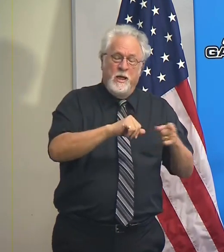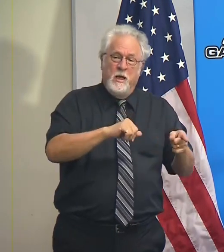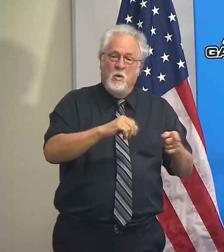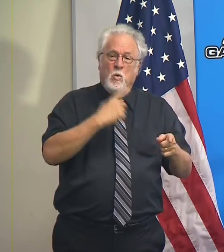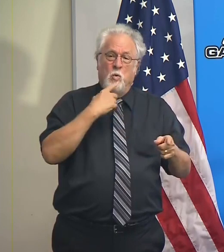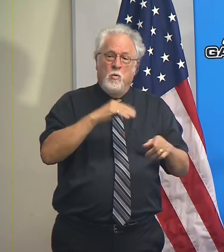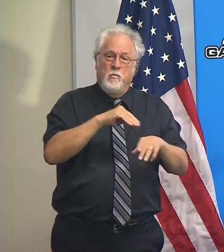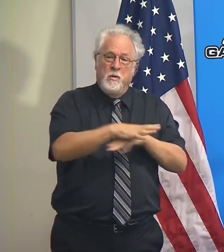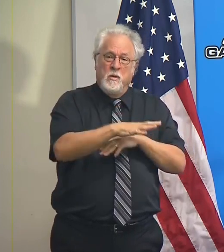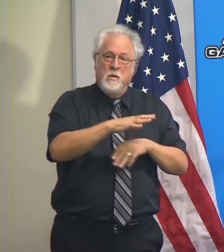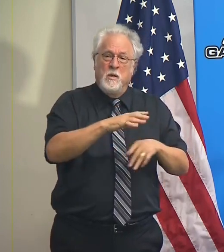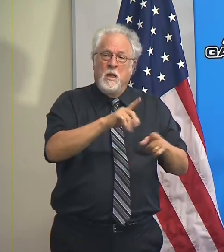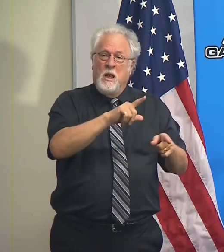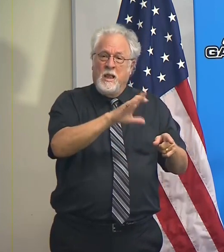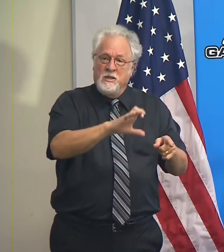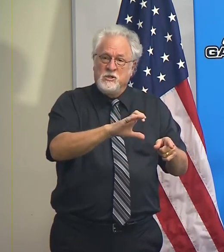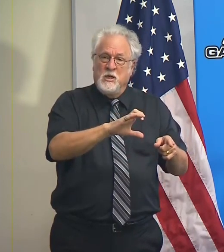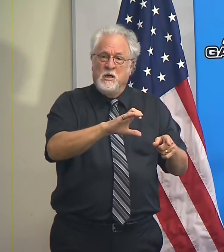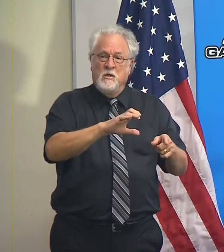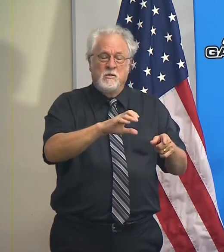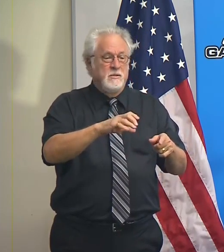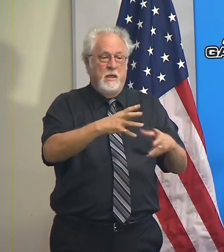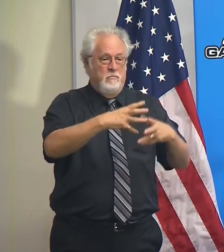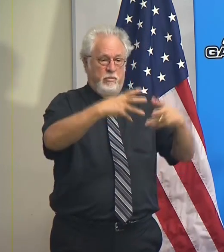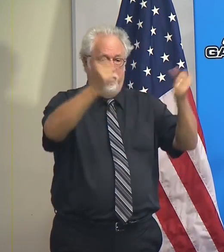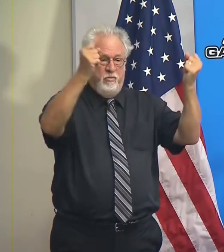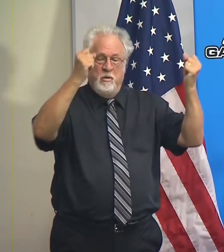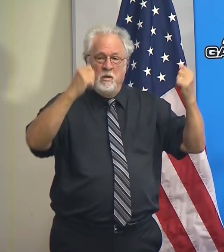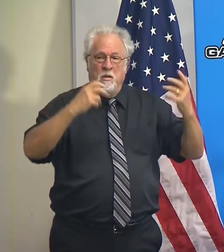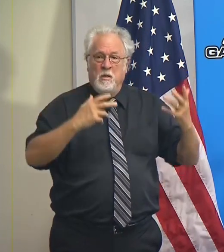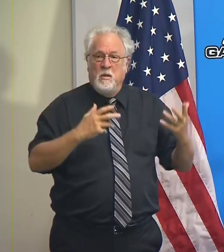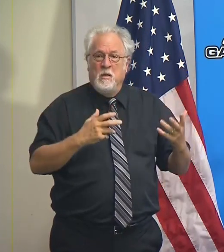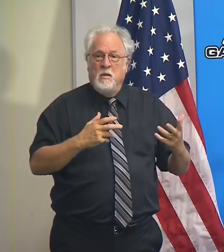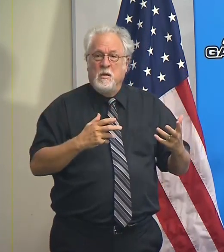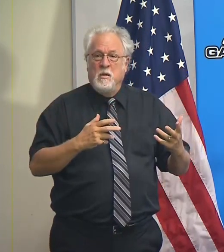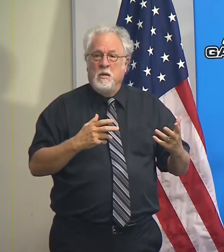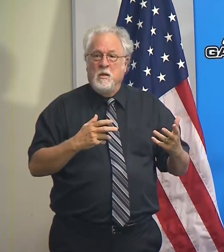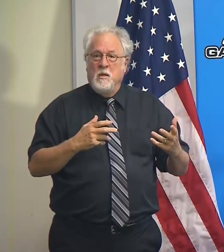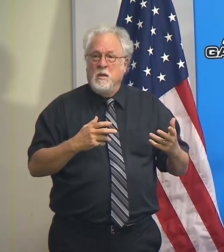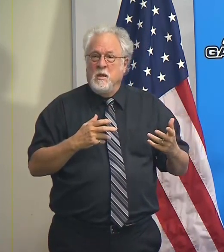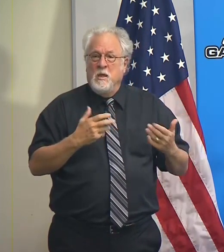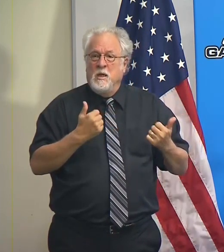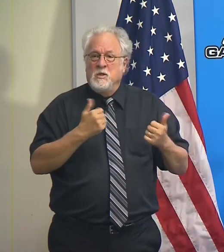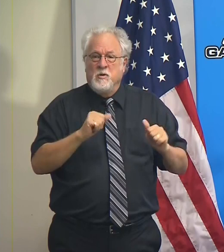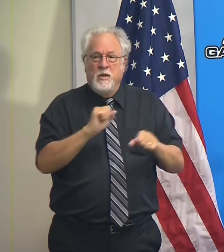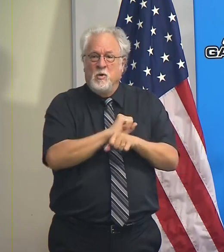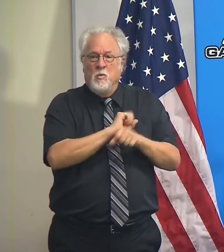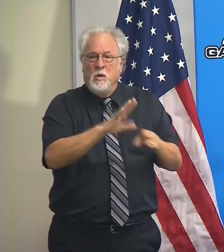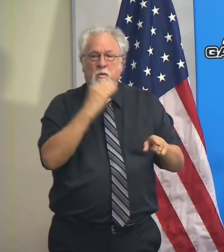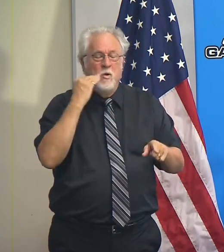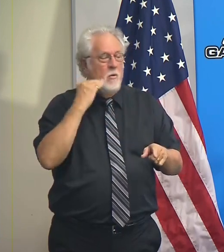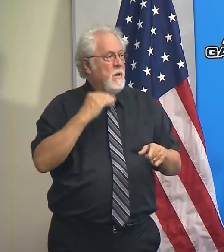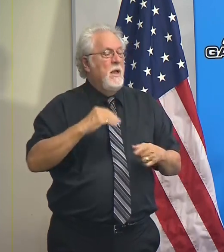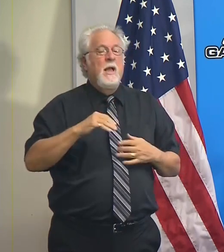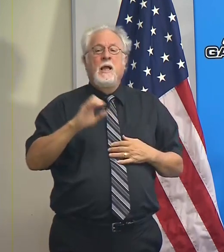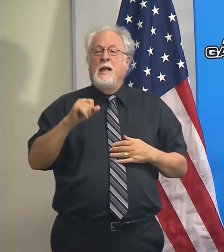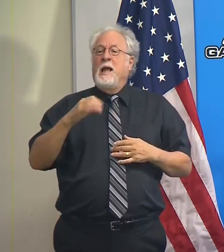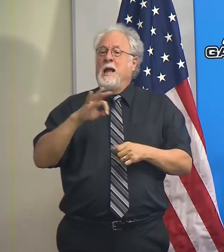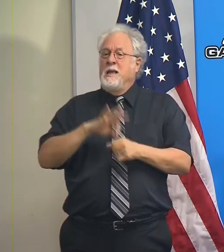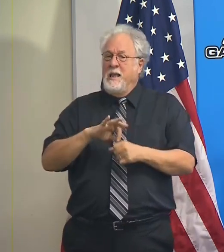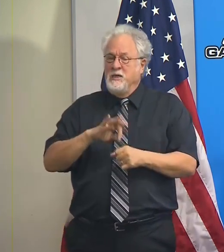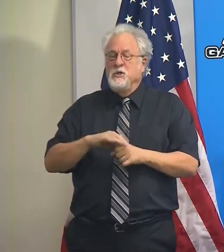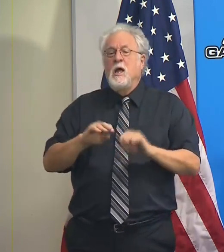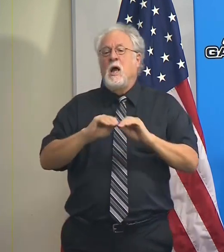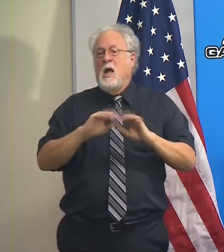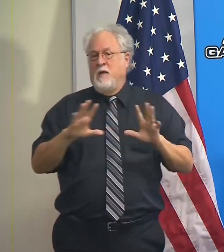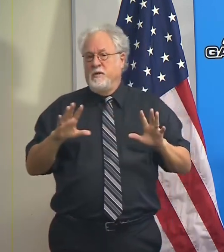the night election,